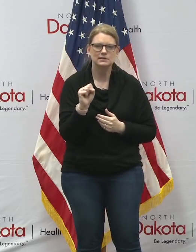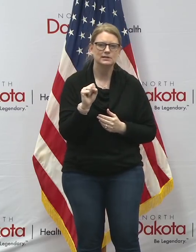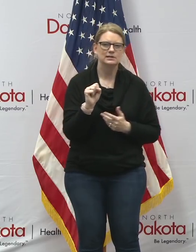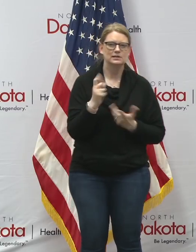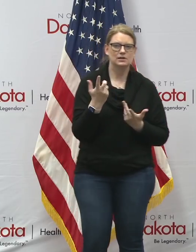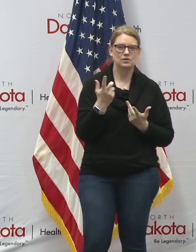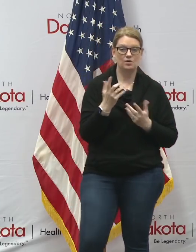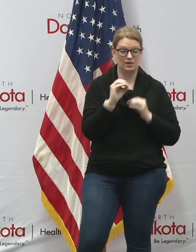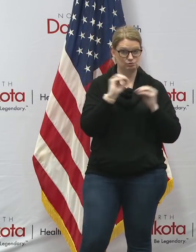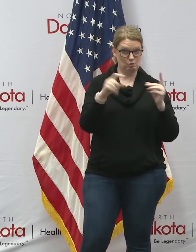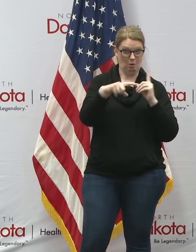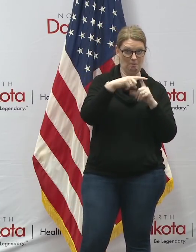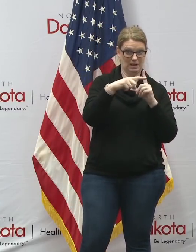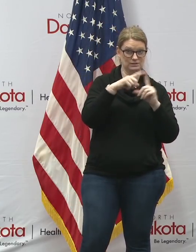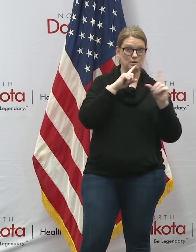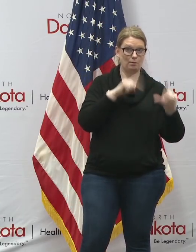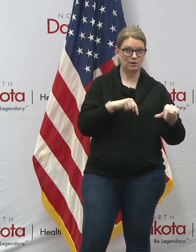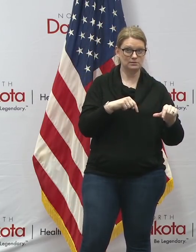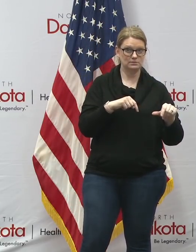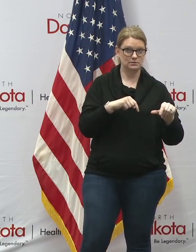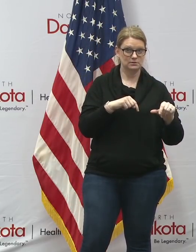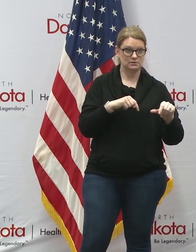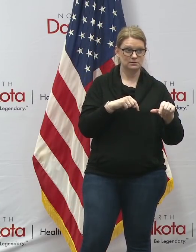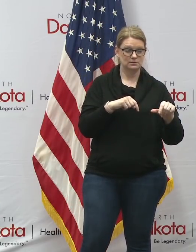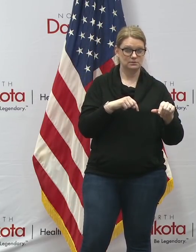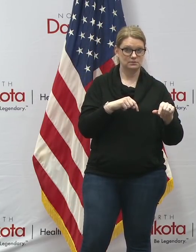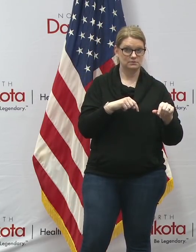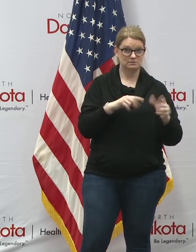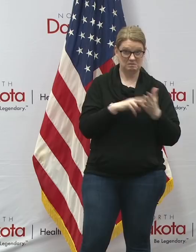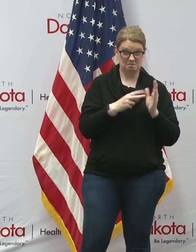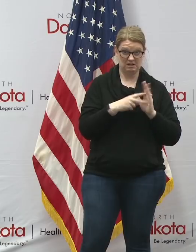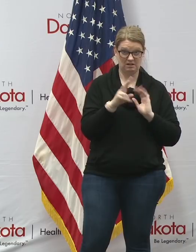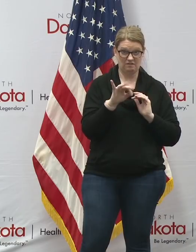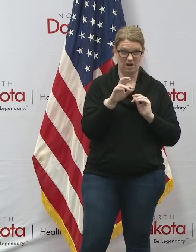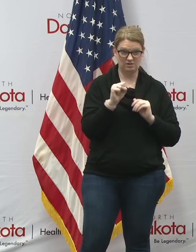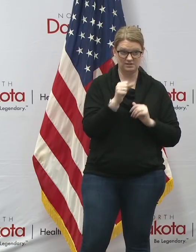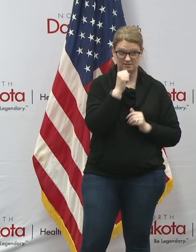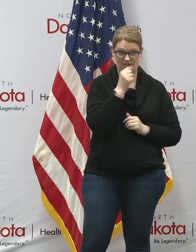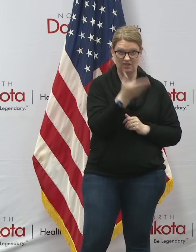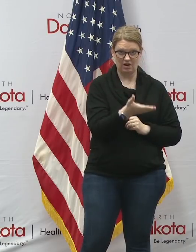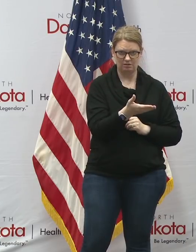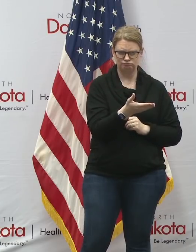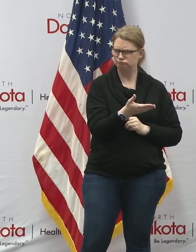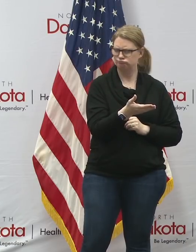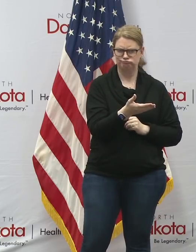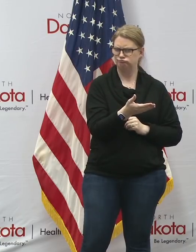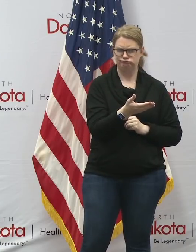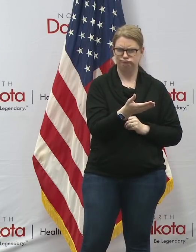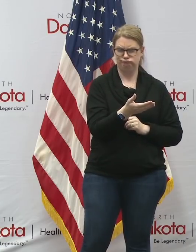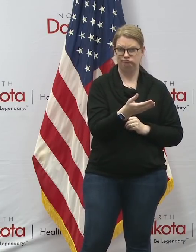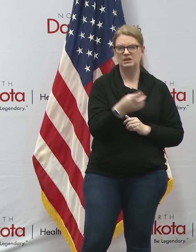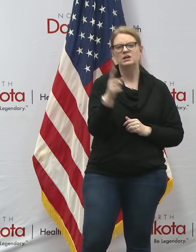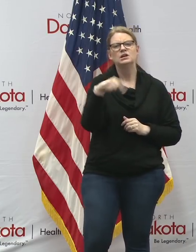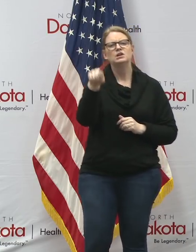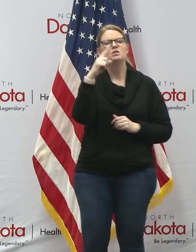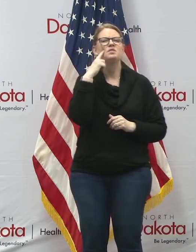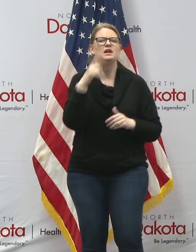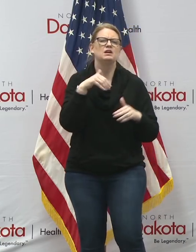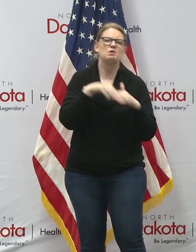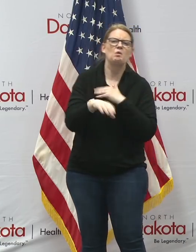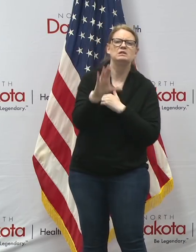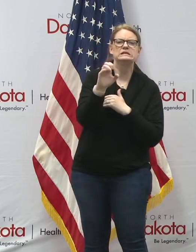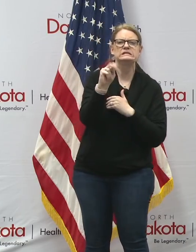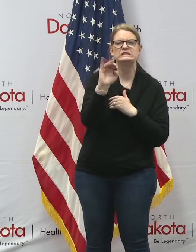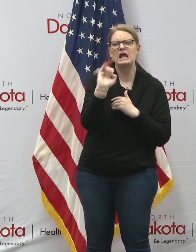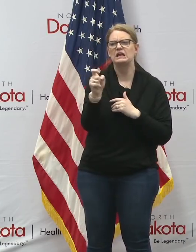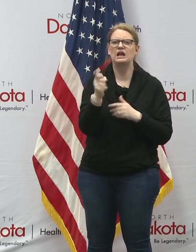positives reported uh yet doesn't mean that the virus isn't there and if somebody thinks that going to the cenix and having coffee with nine people